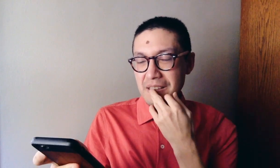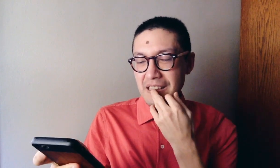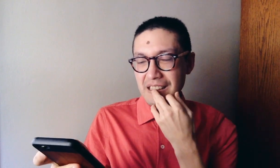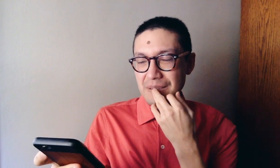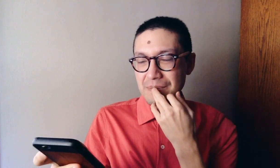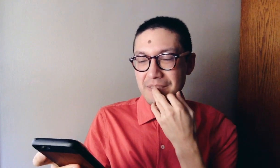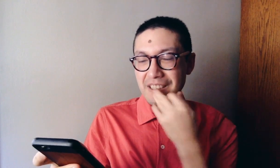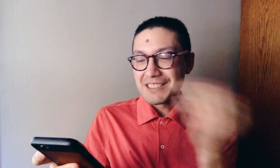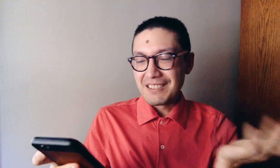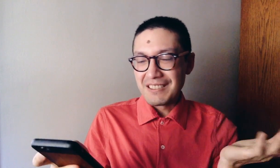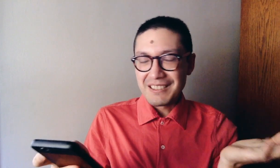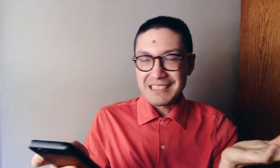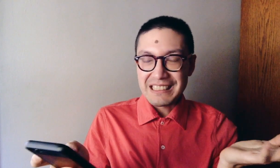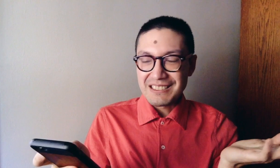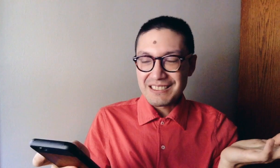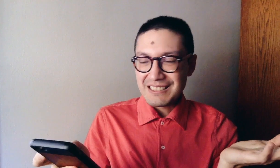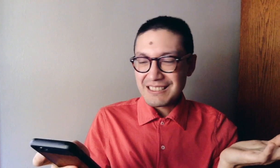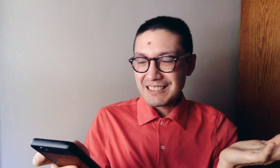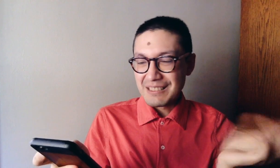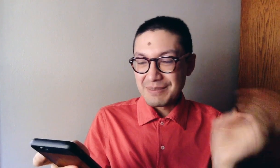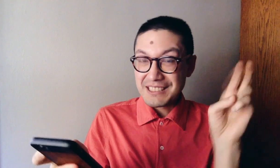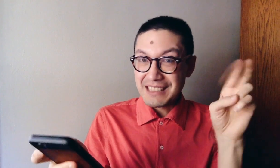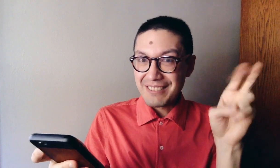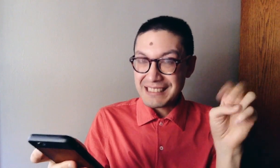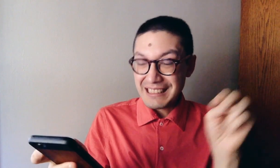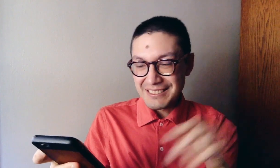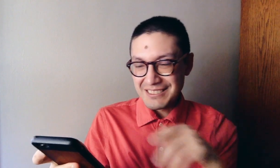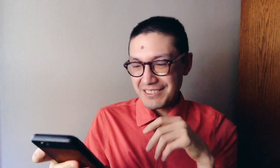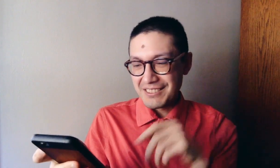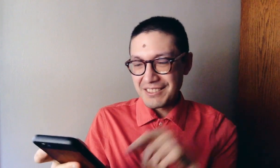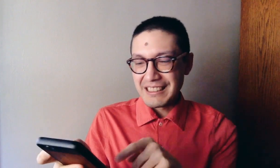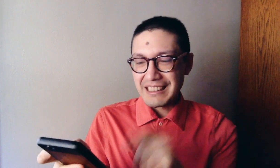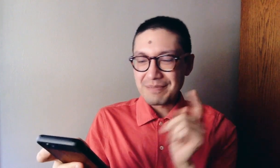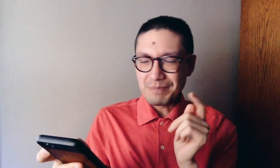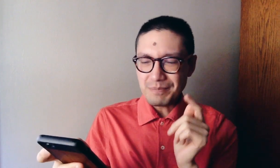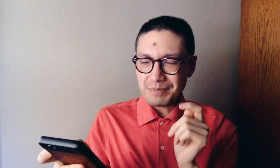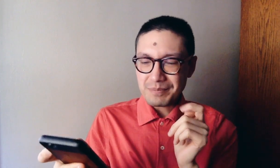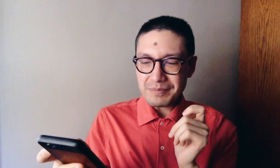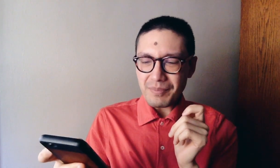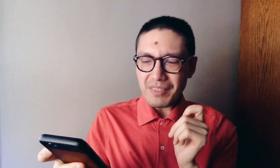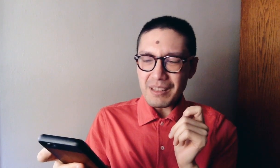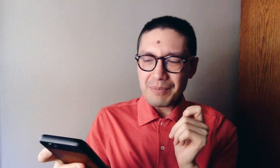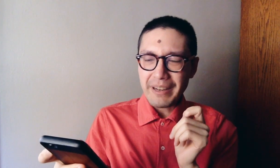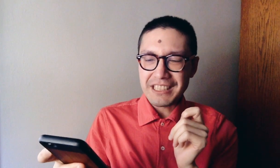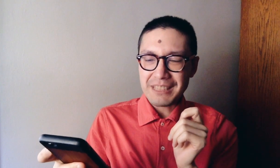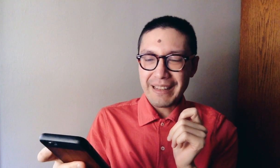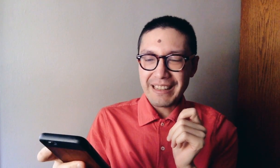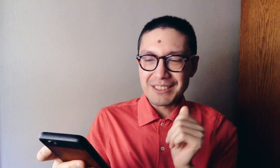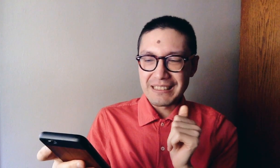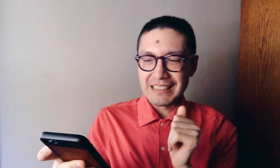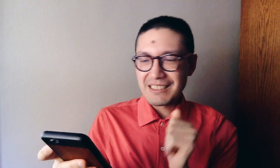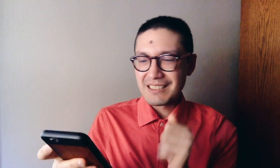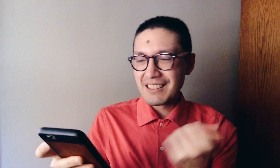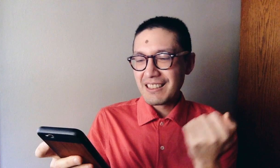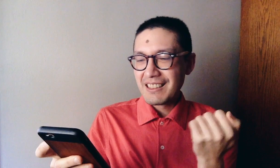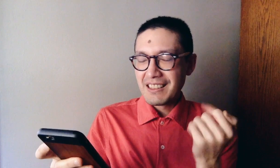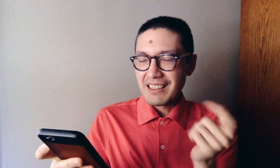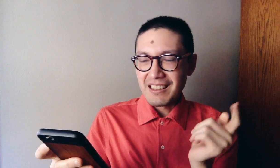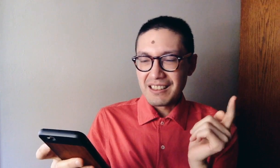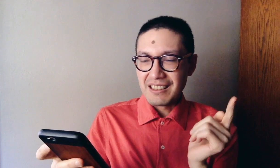Um, and also other skills, um, soft skills or whatever, like project management, uh,